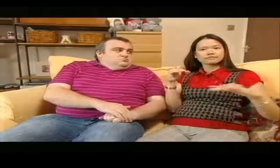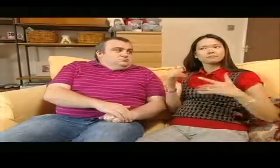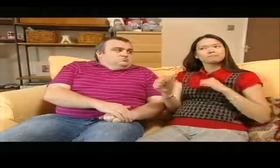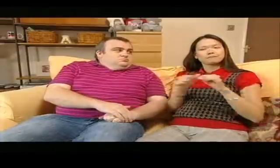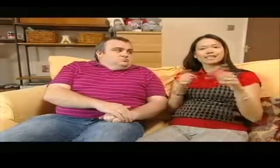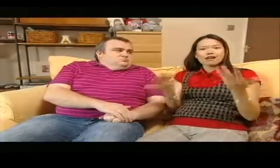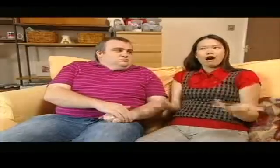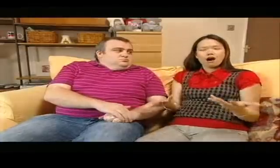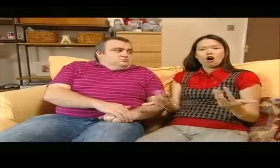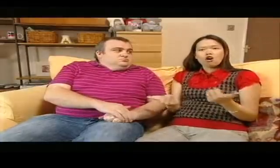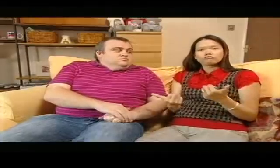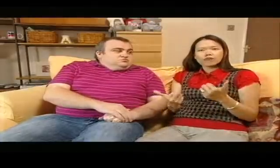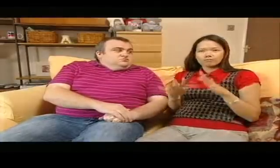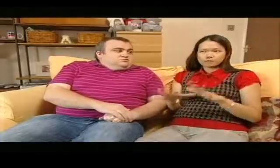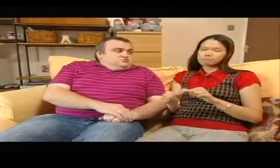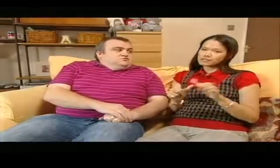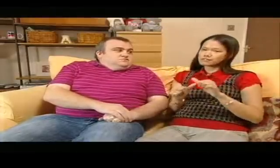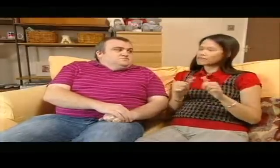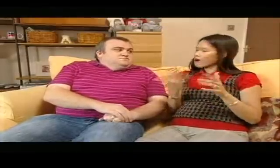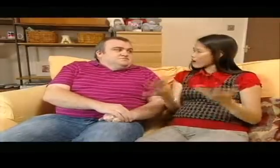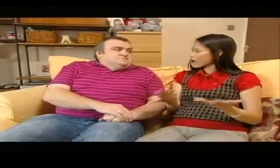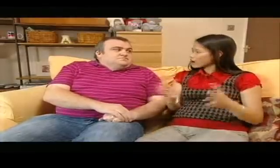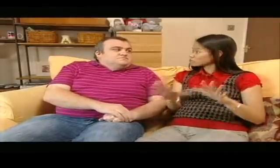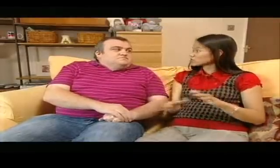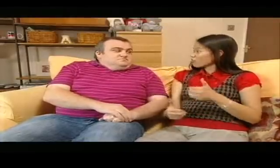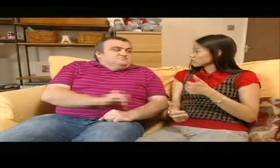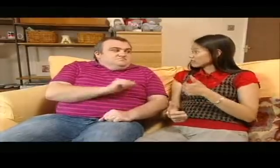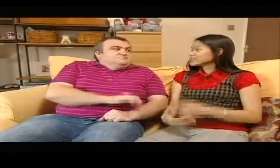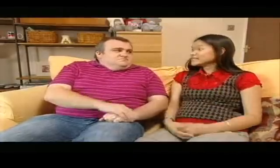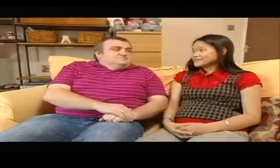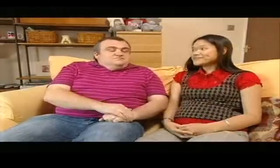feels equal. In Britain, it's far better. Don't you think? Yeah, I agree.